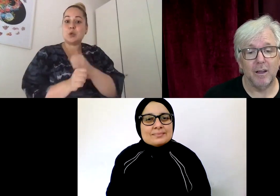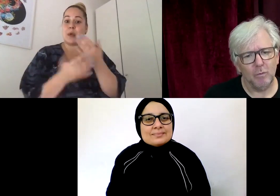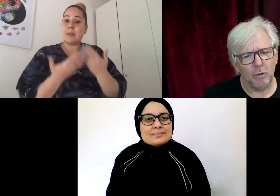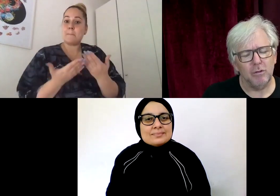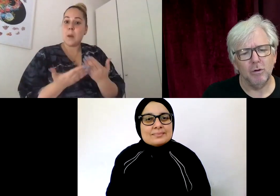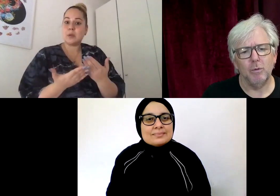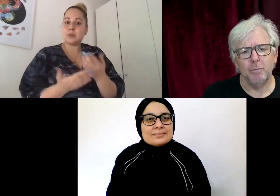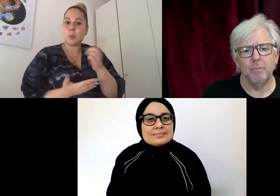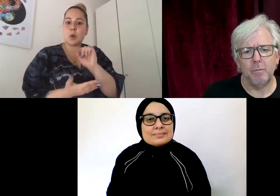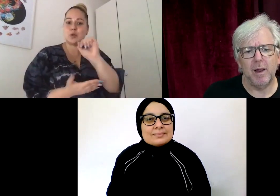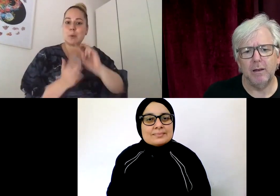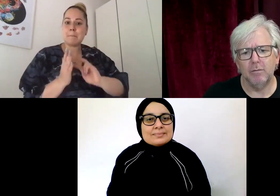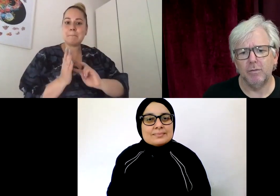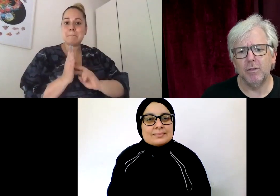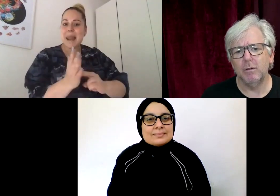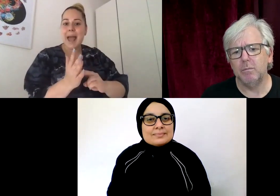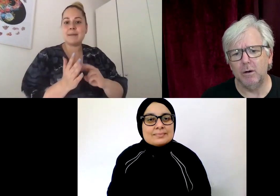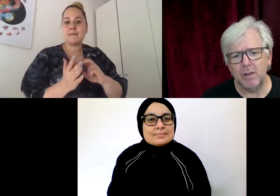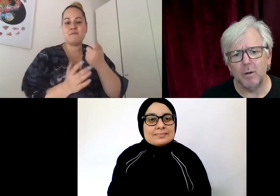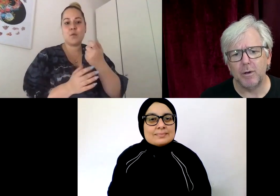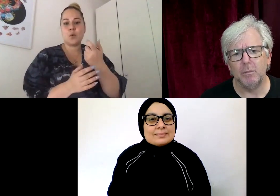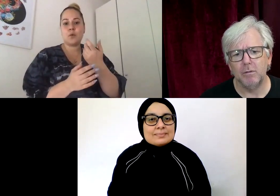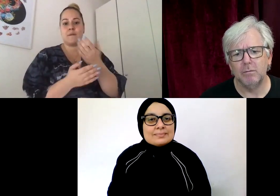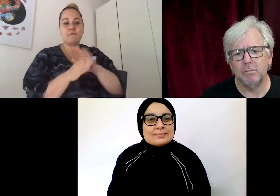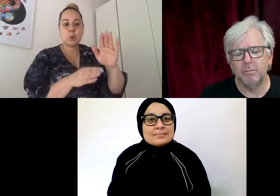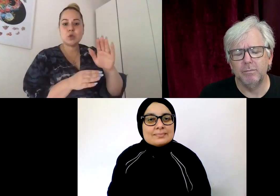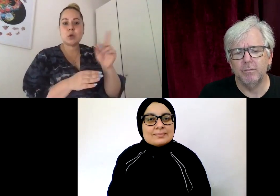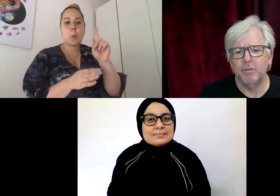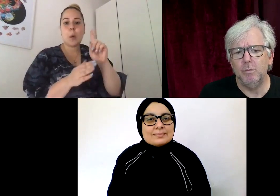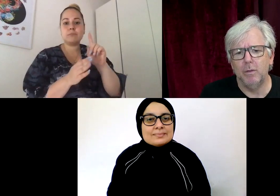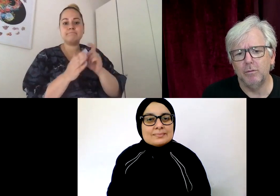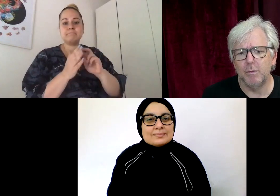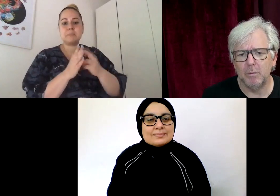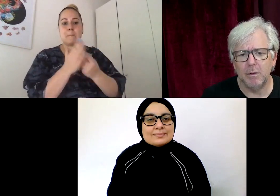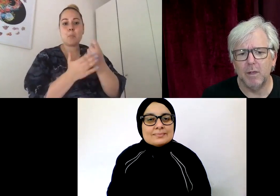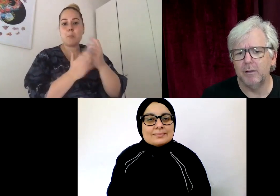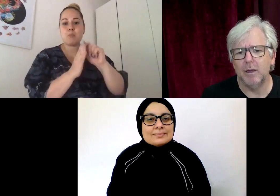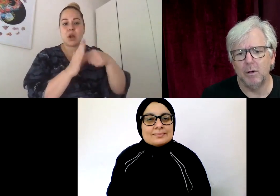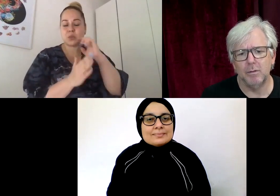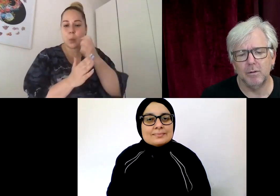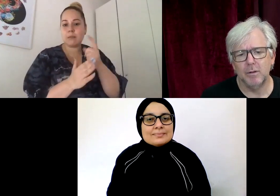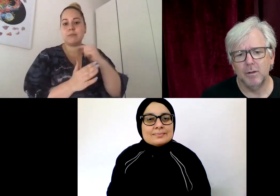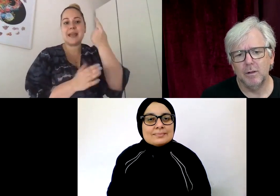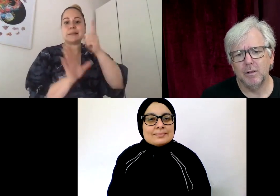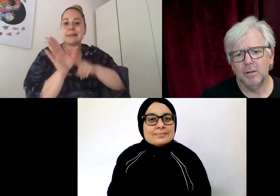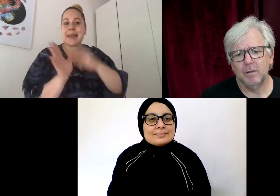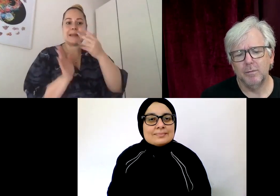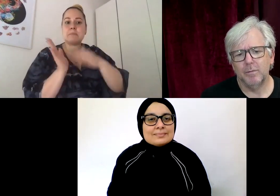And kind of what is your plan for the, you know, the upcoming few months, maybe 18 months?